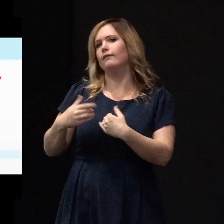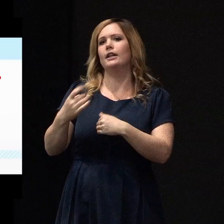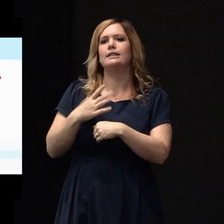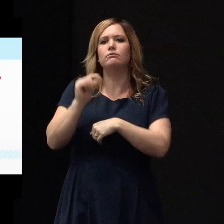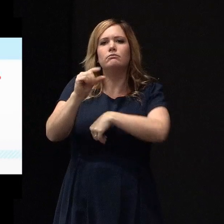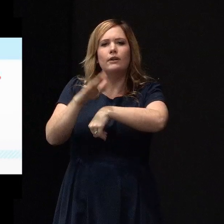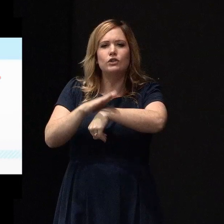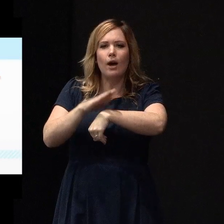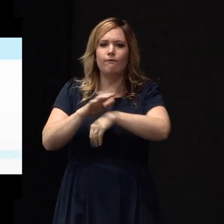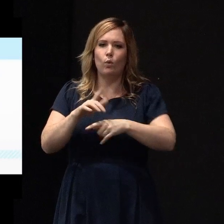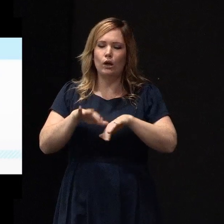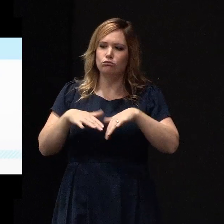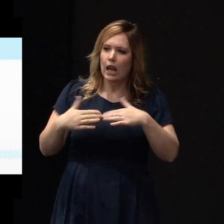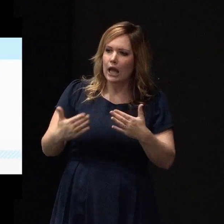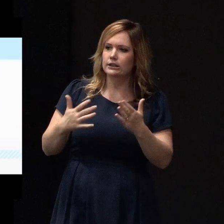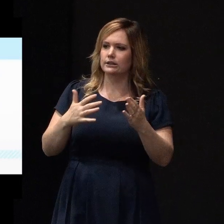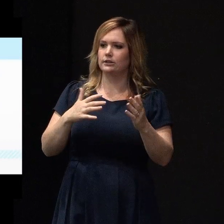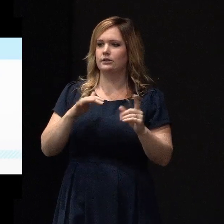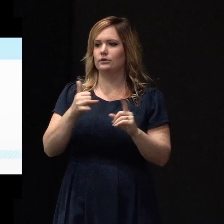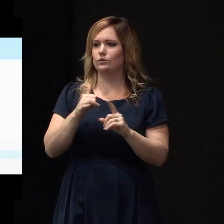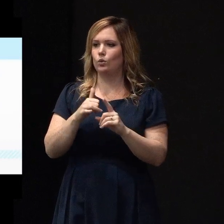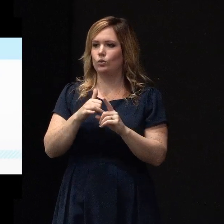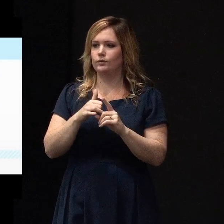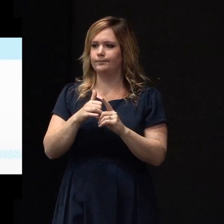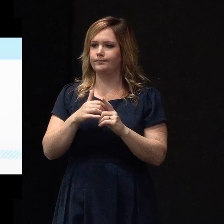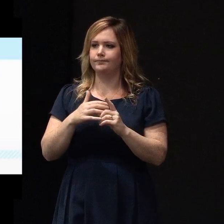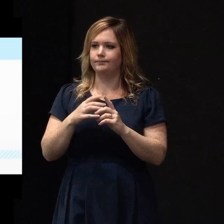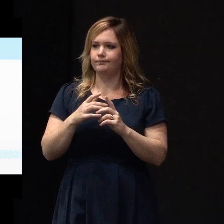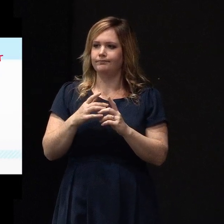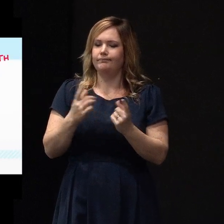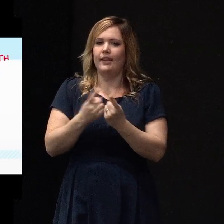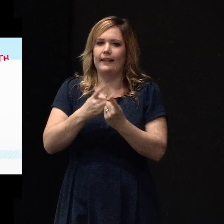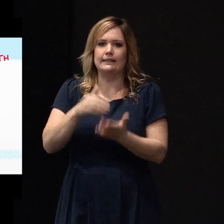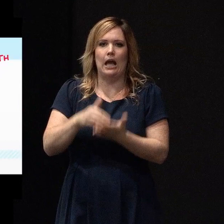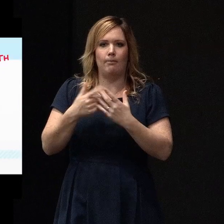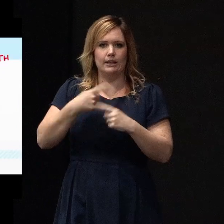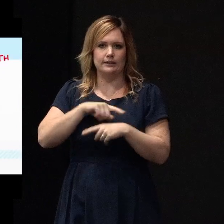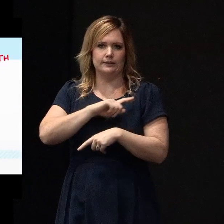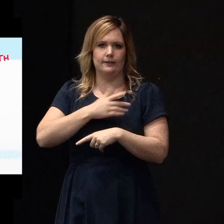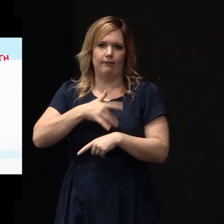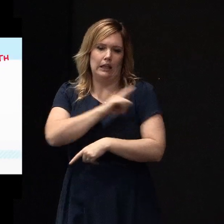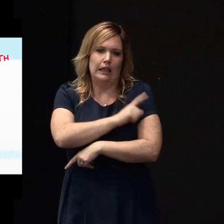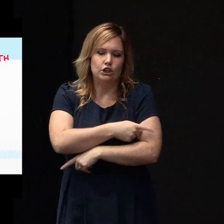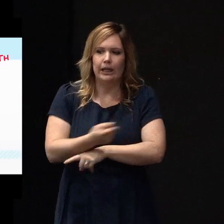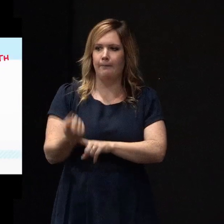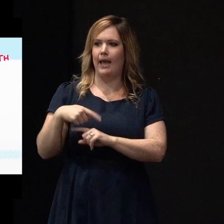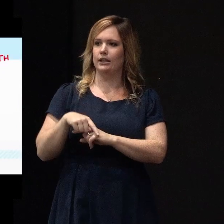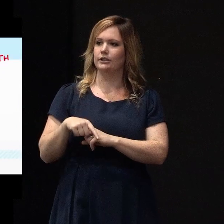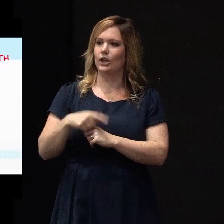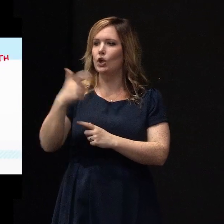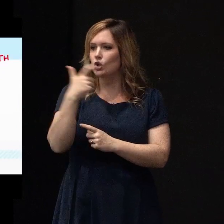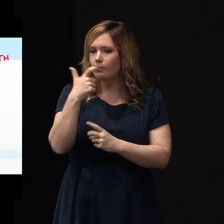of relaxation and recharging. There are lots of simple things that recharge us. A bit of humour, a bit of downtime,